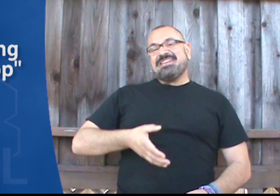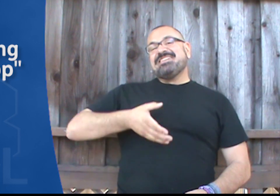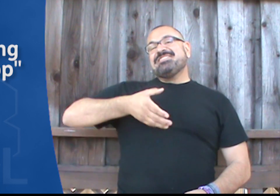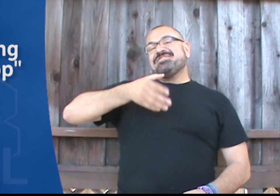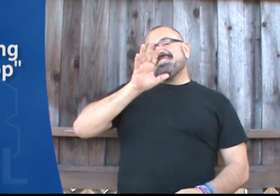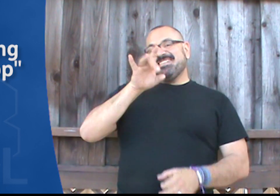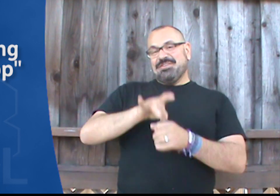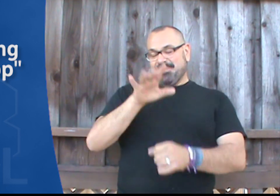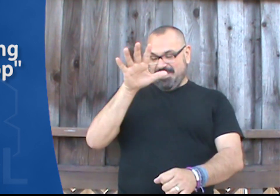Drinking soda pop.